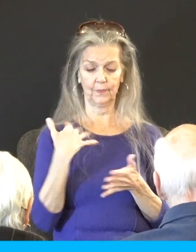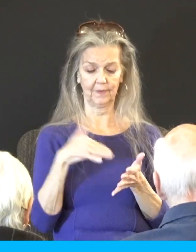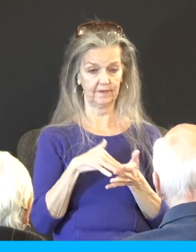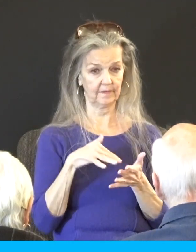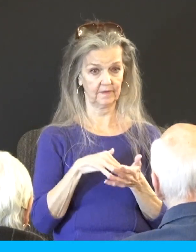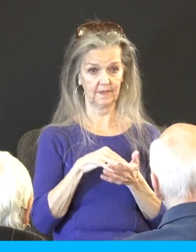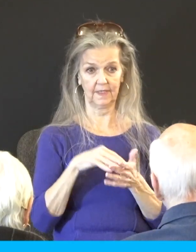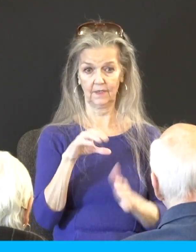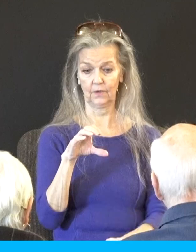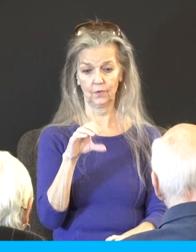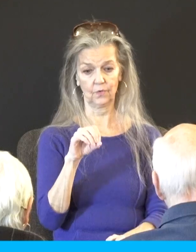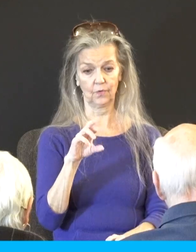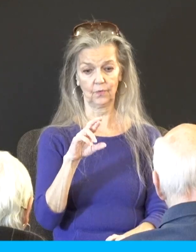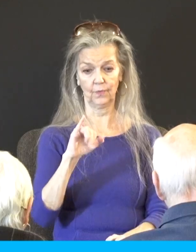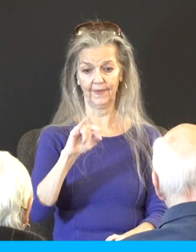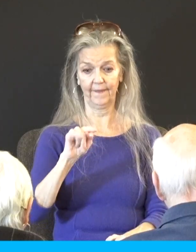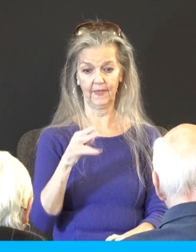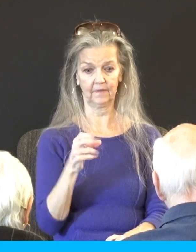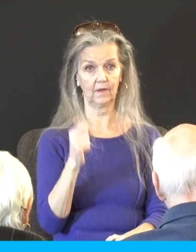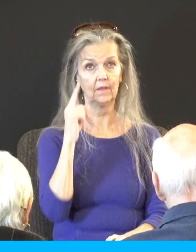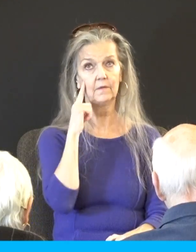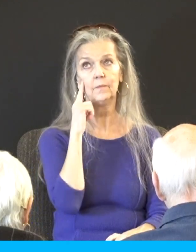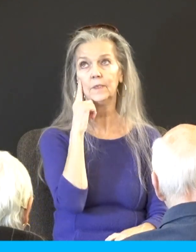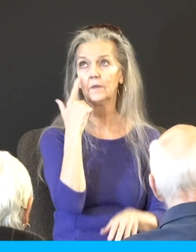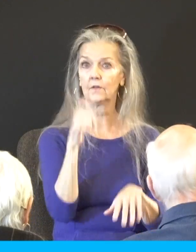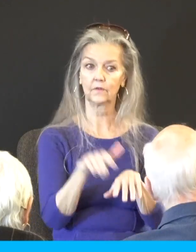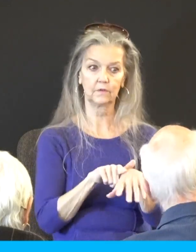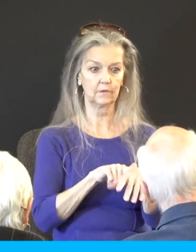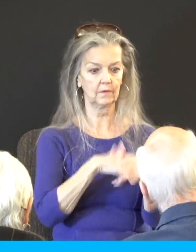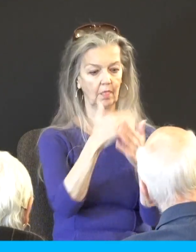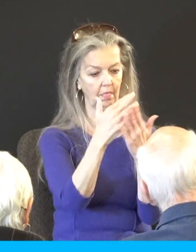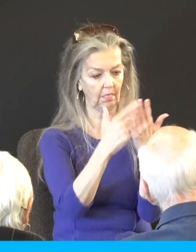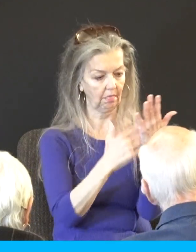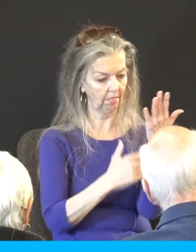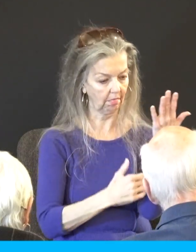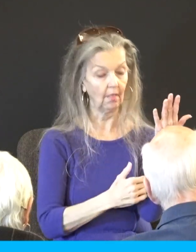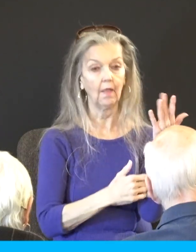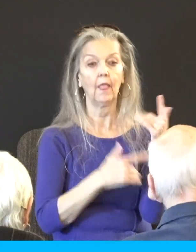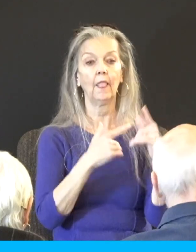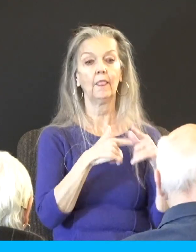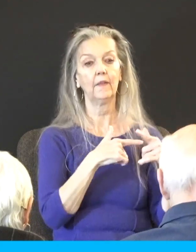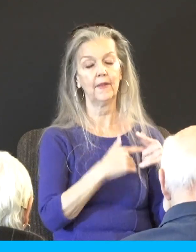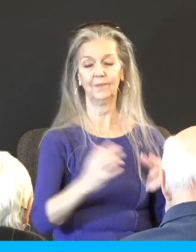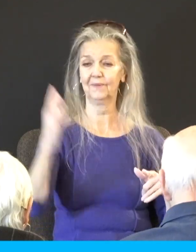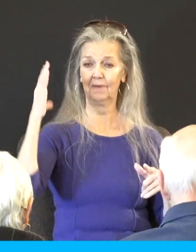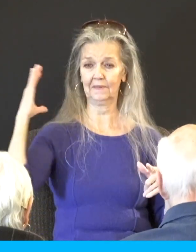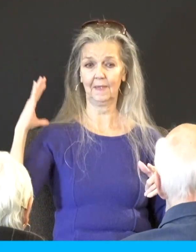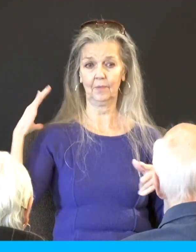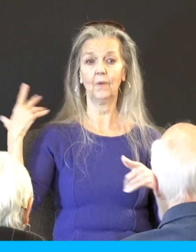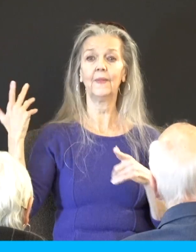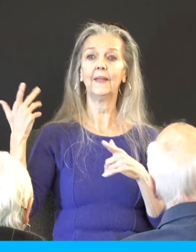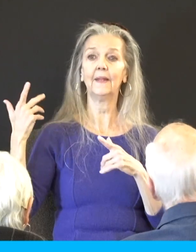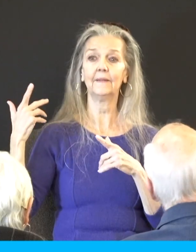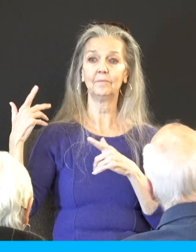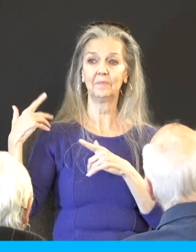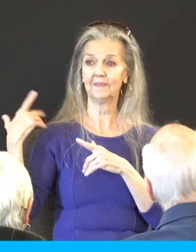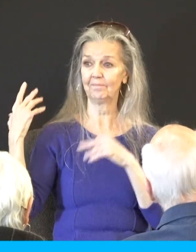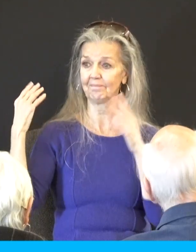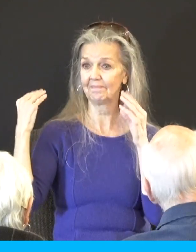got to write papers on it. like, ah, you know. And then decades of ministry have passed. And